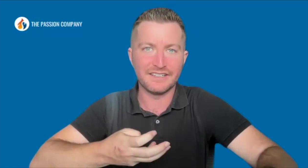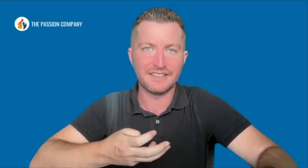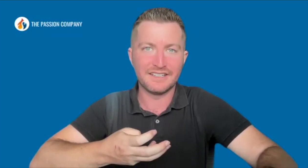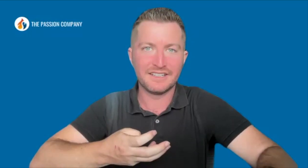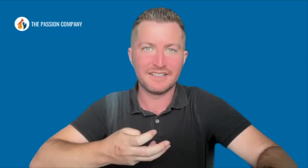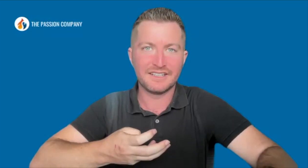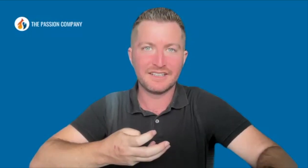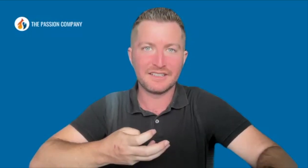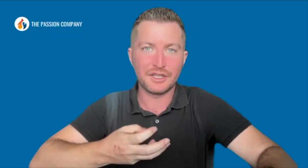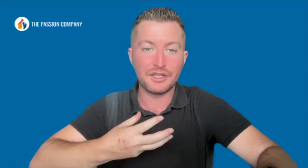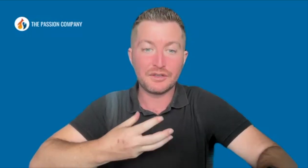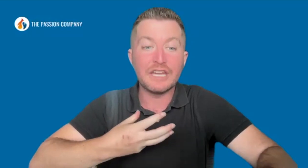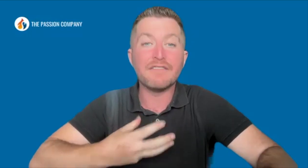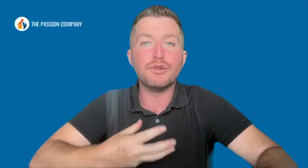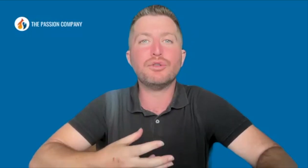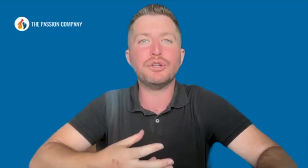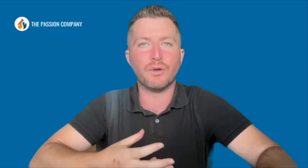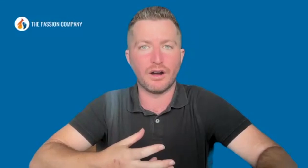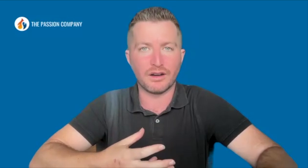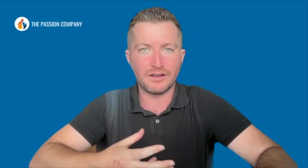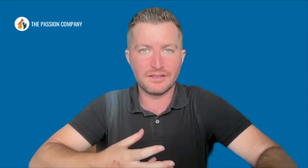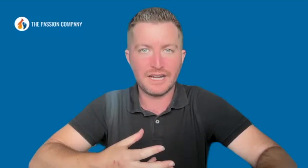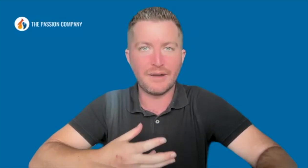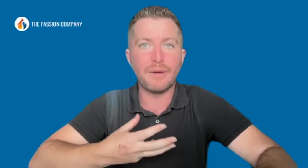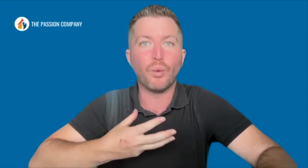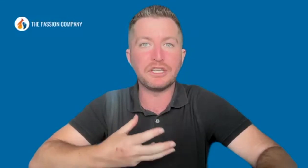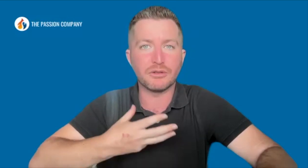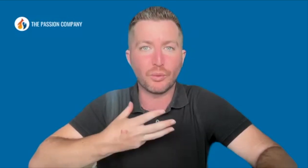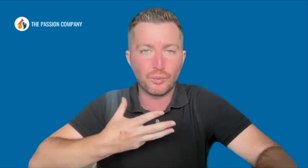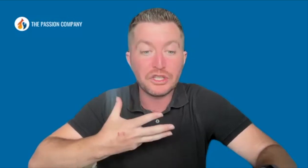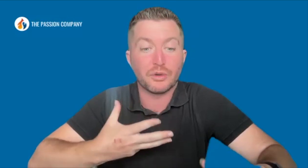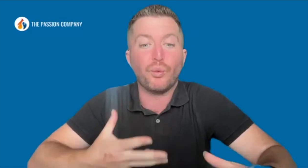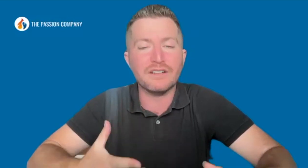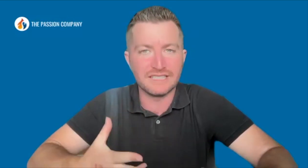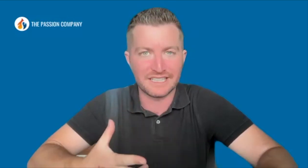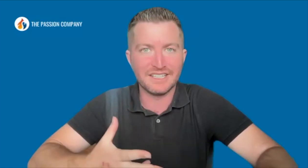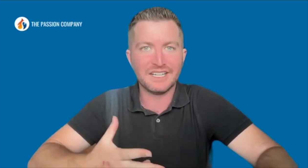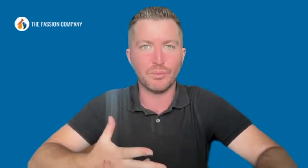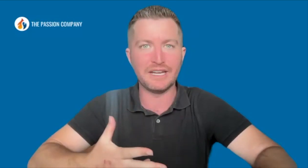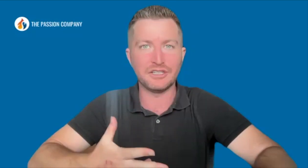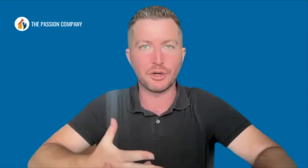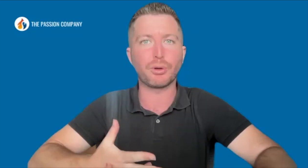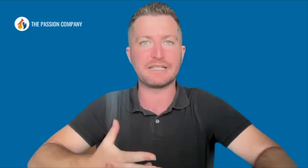given who you are and what you're wielding when you're present.